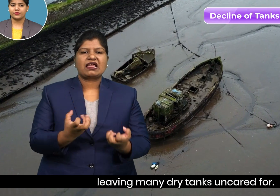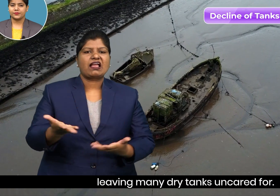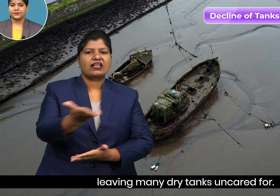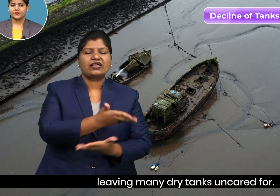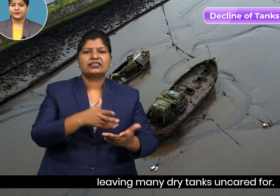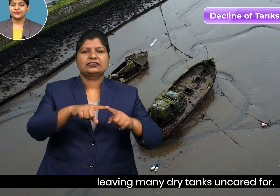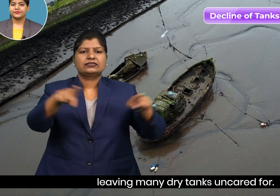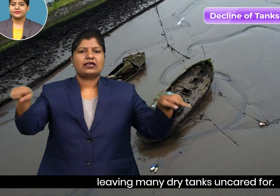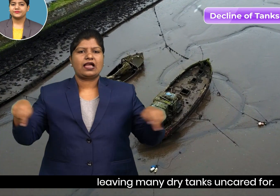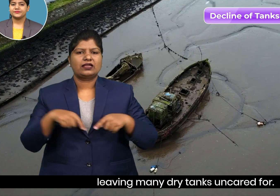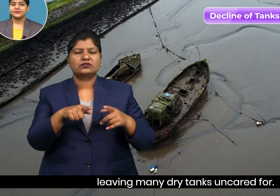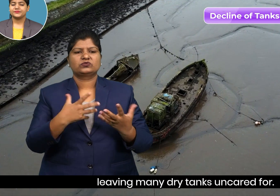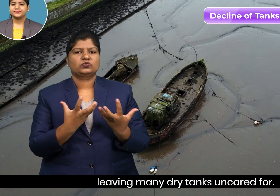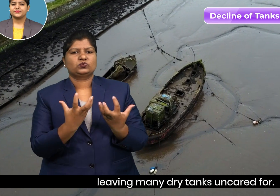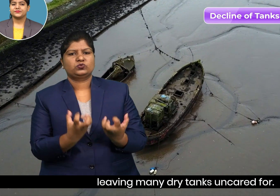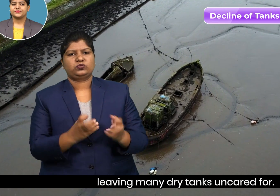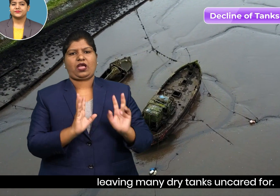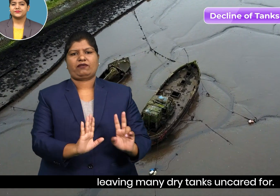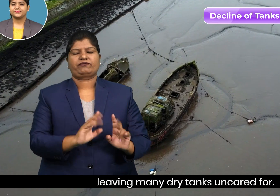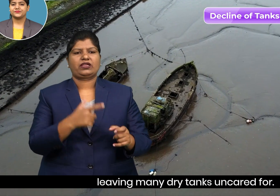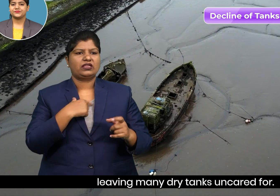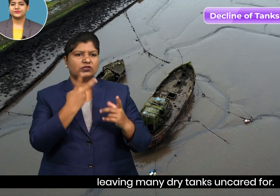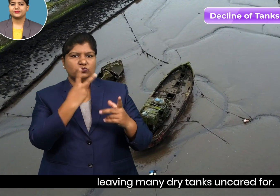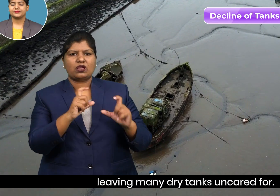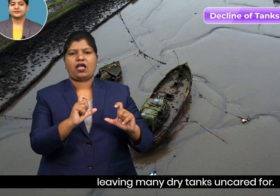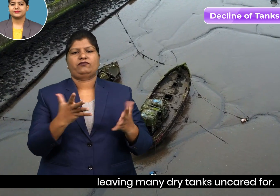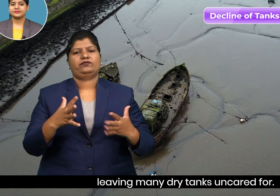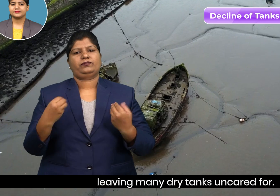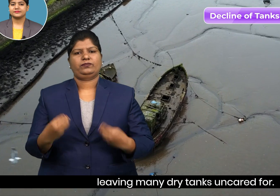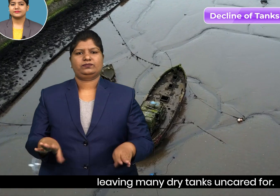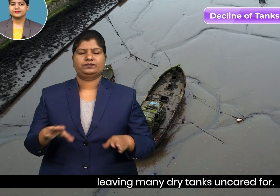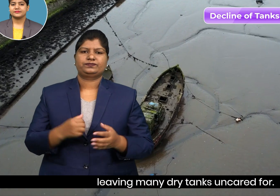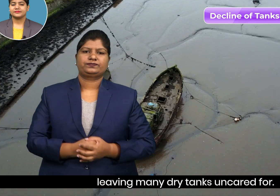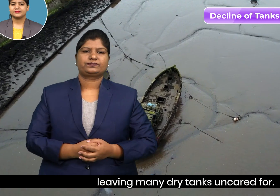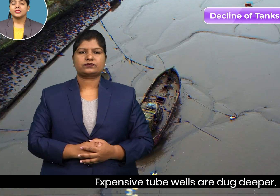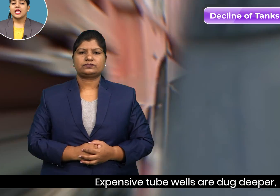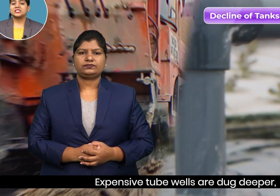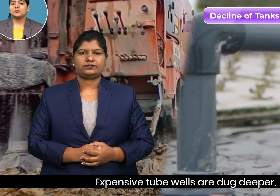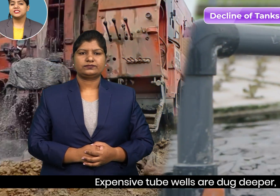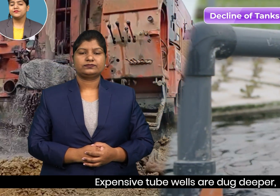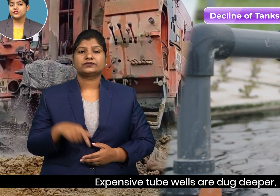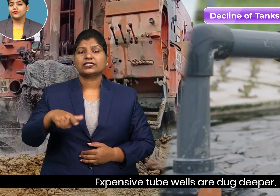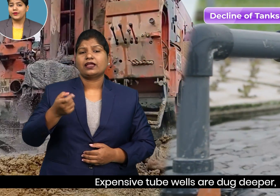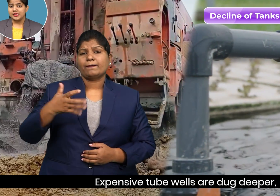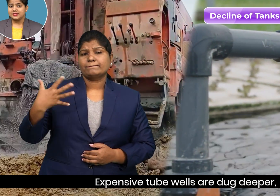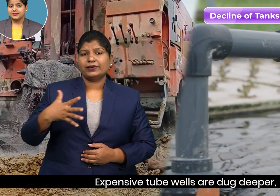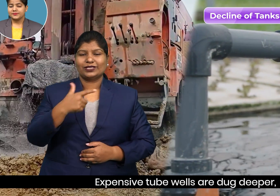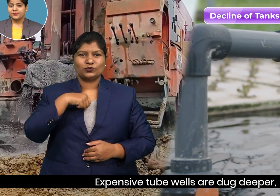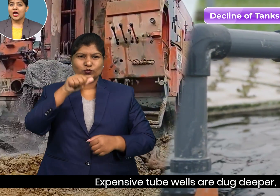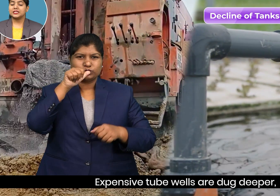expensive tube wells are